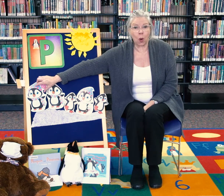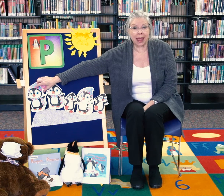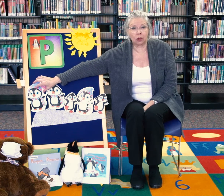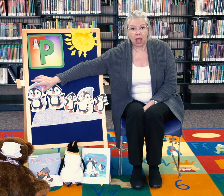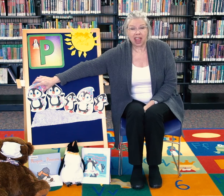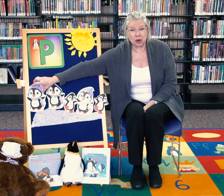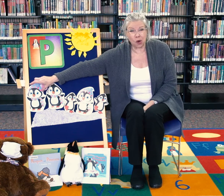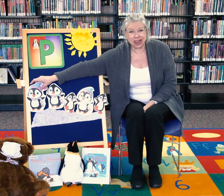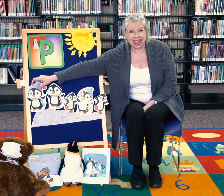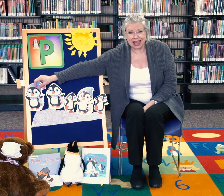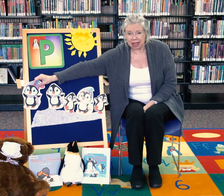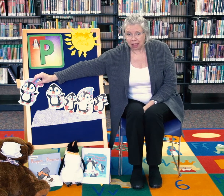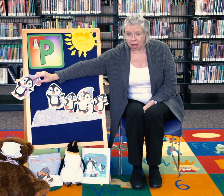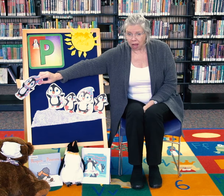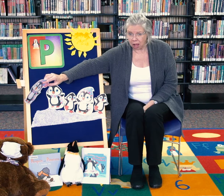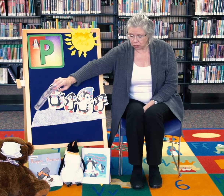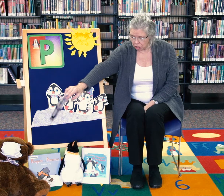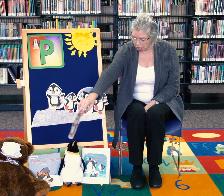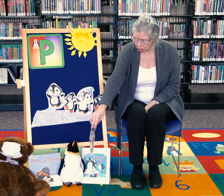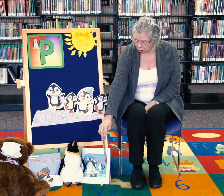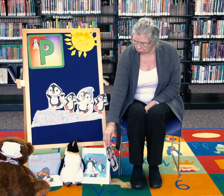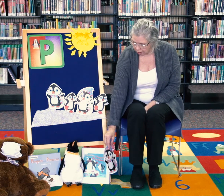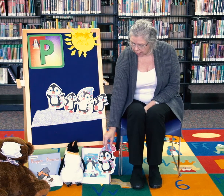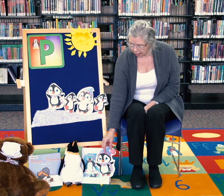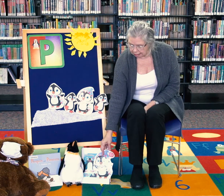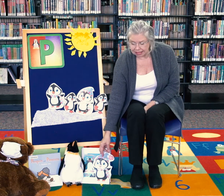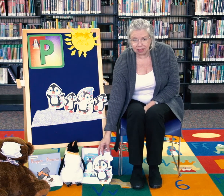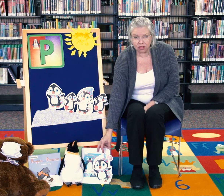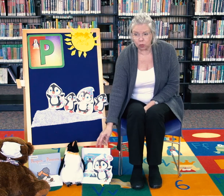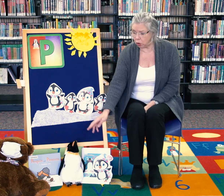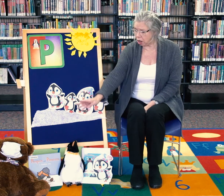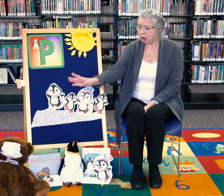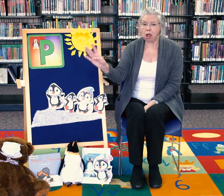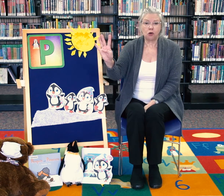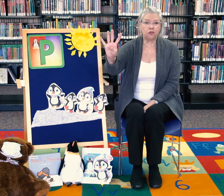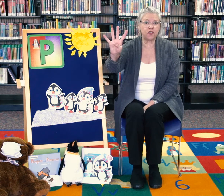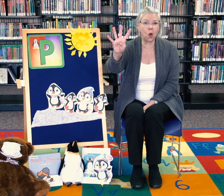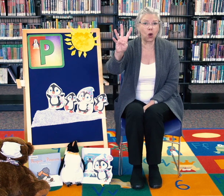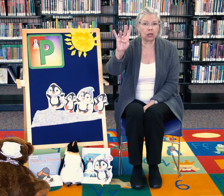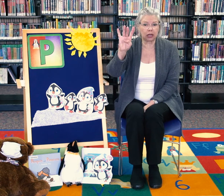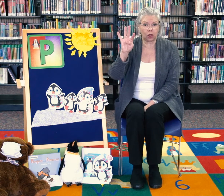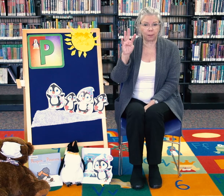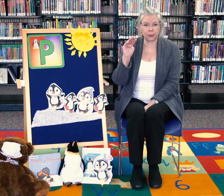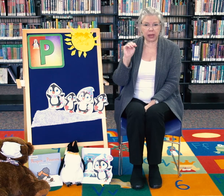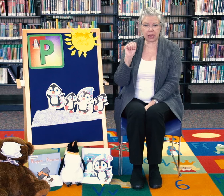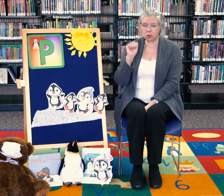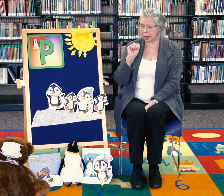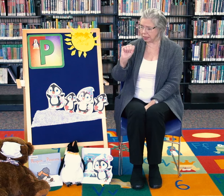whale. An orca. Oh no. And then there were four little penguins.